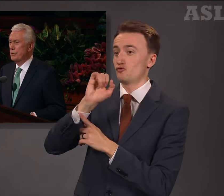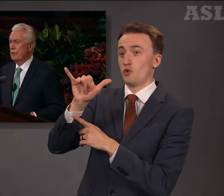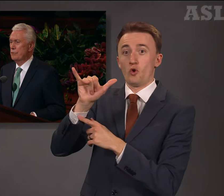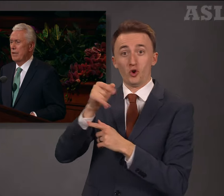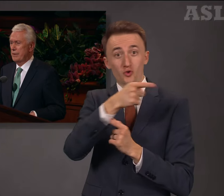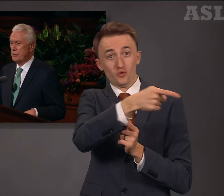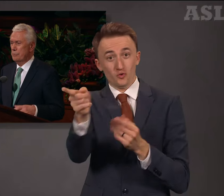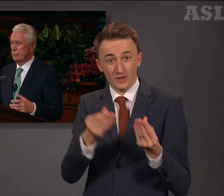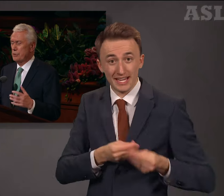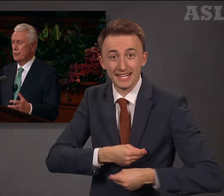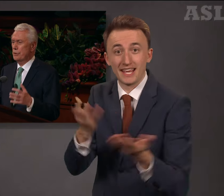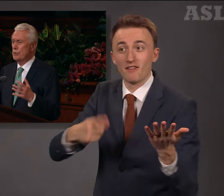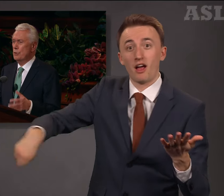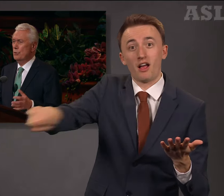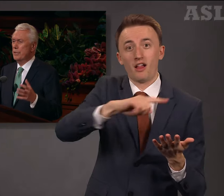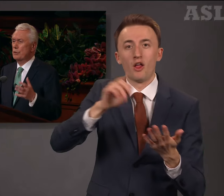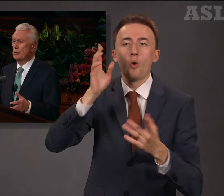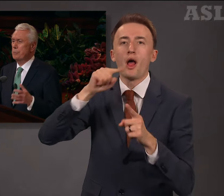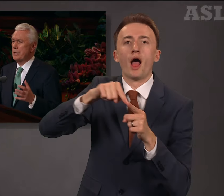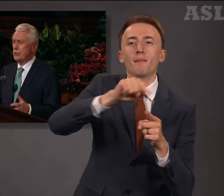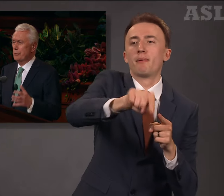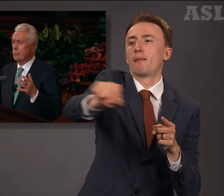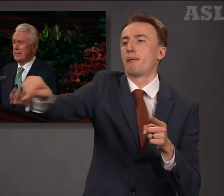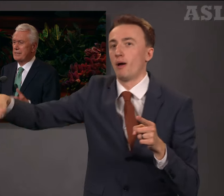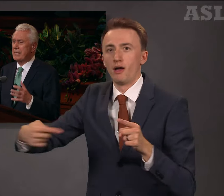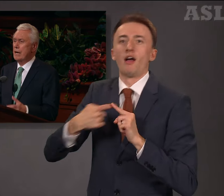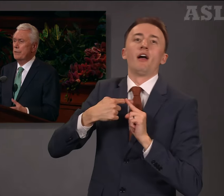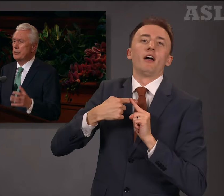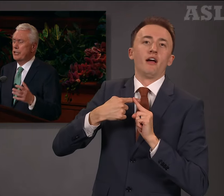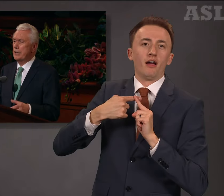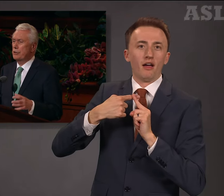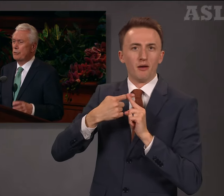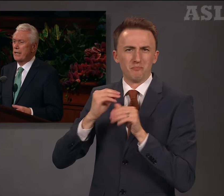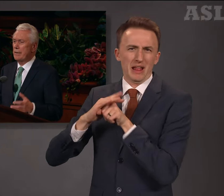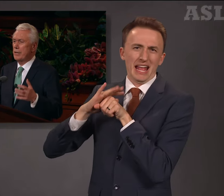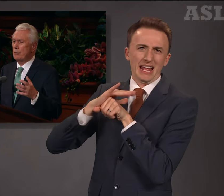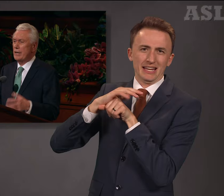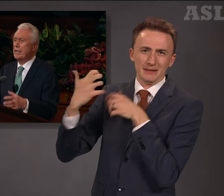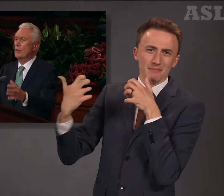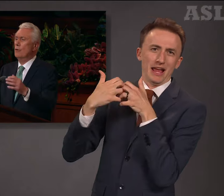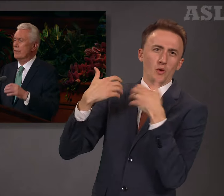give to others will return to you in good measure, pressed down and shaken together and running over.